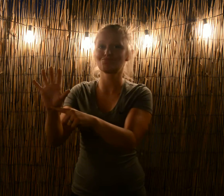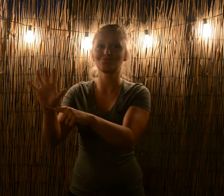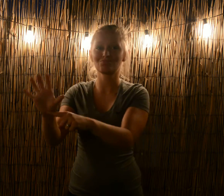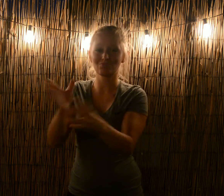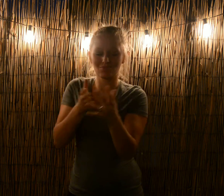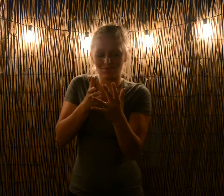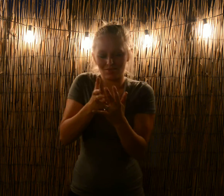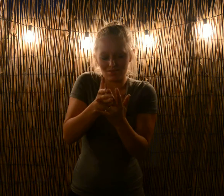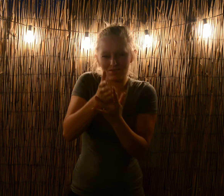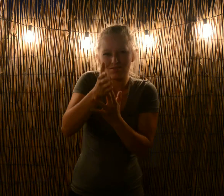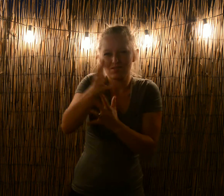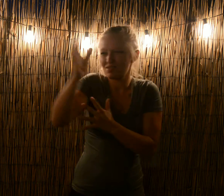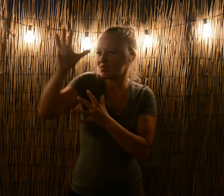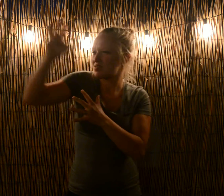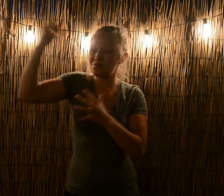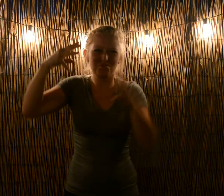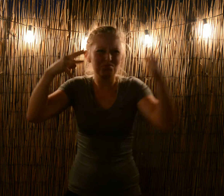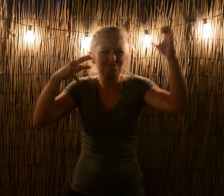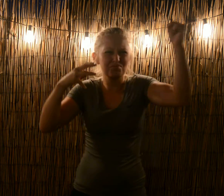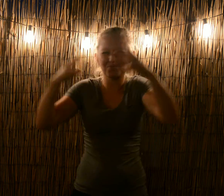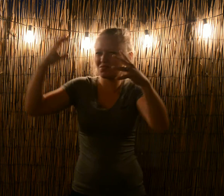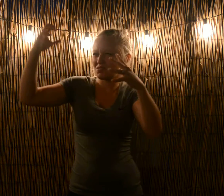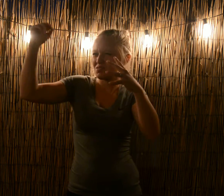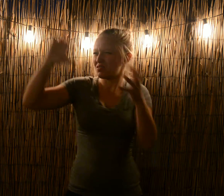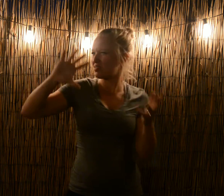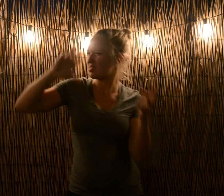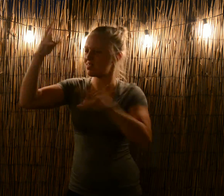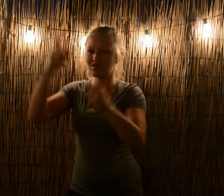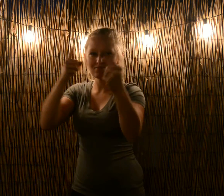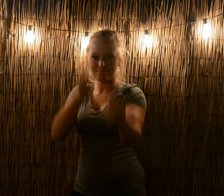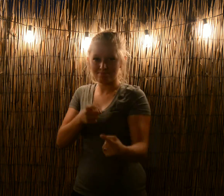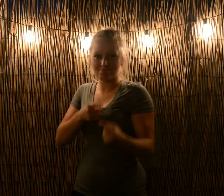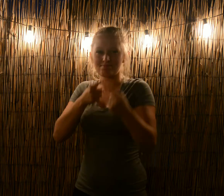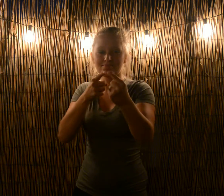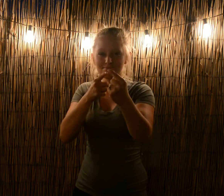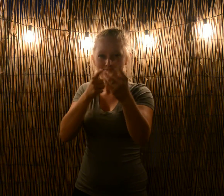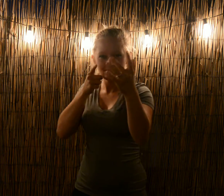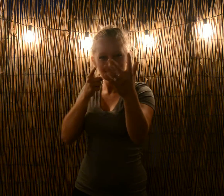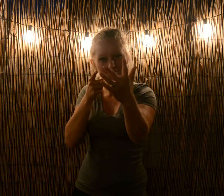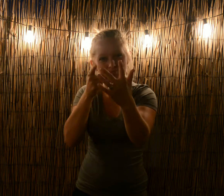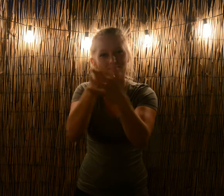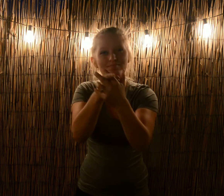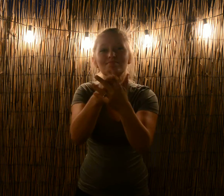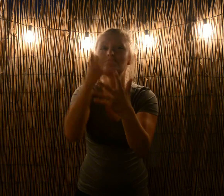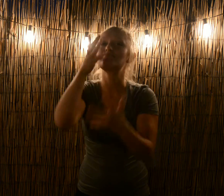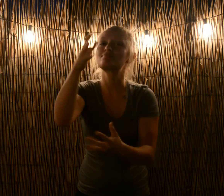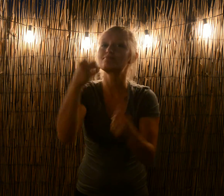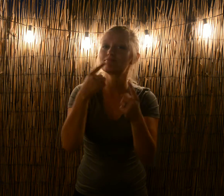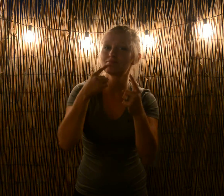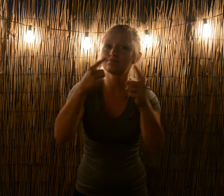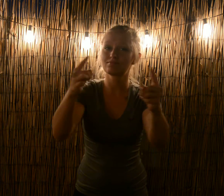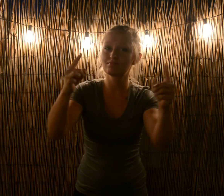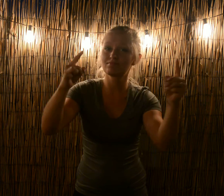madness and chaos So I call on my angels